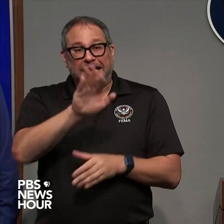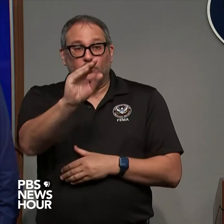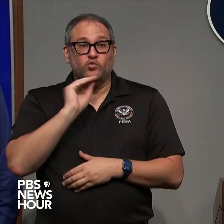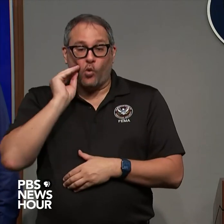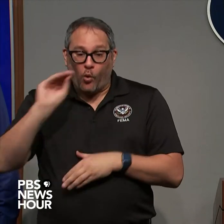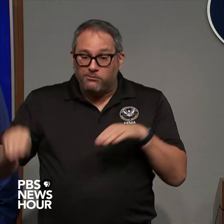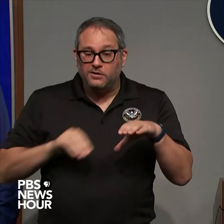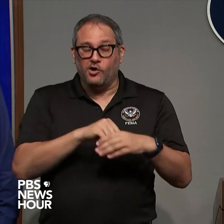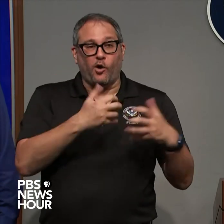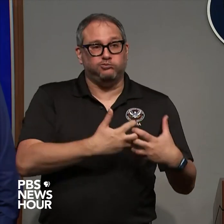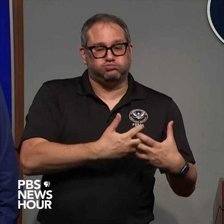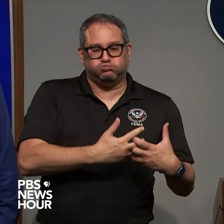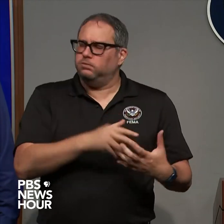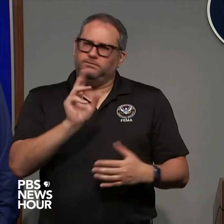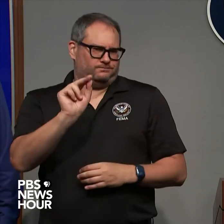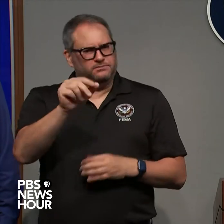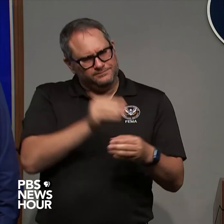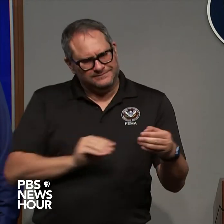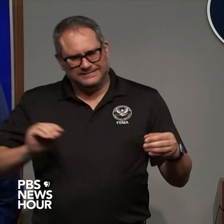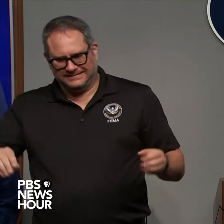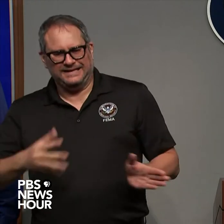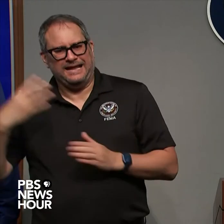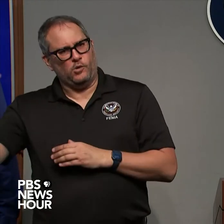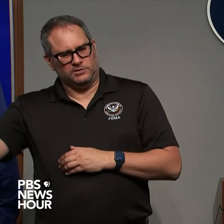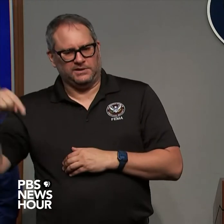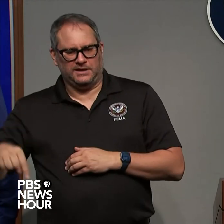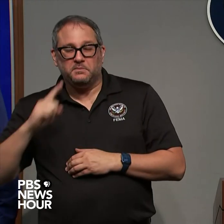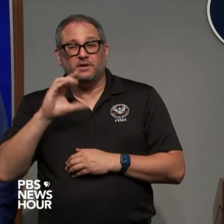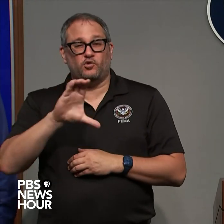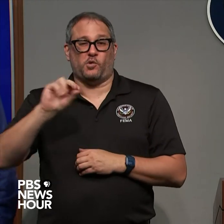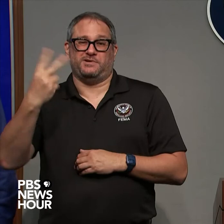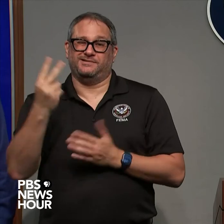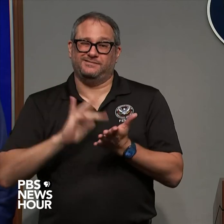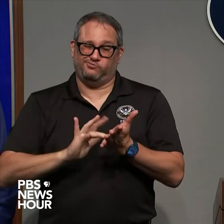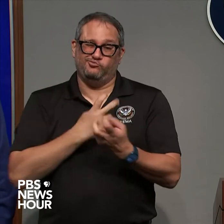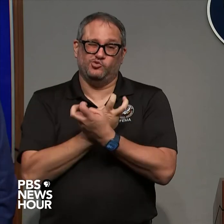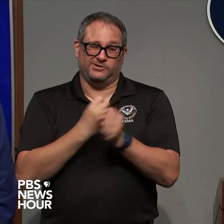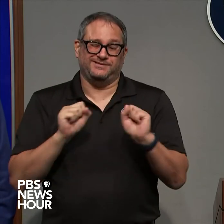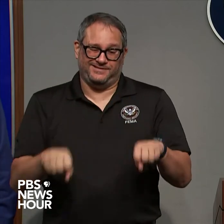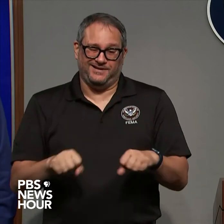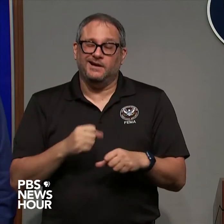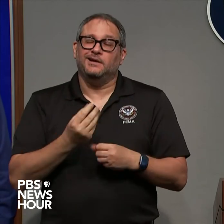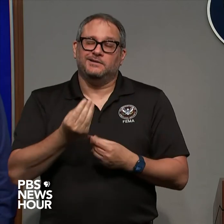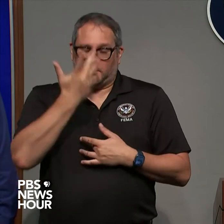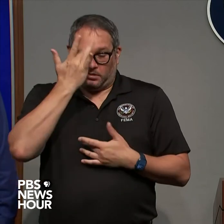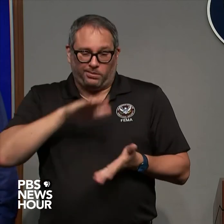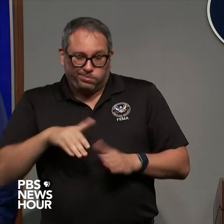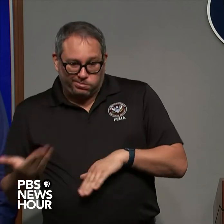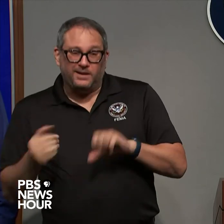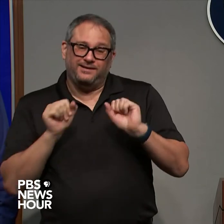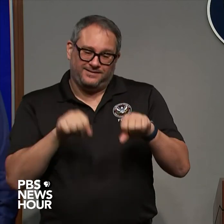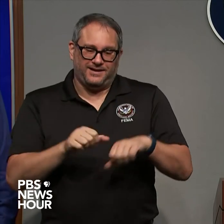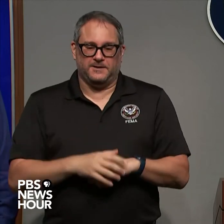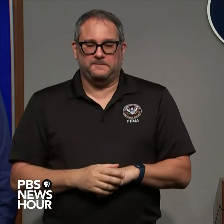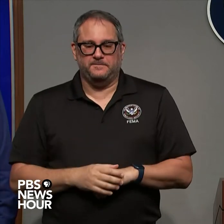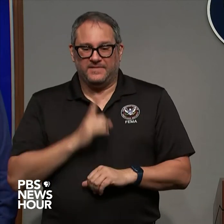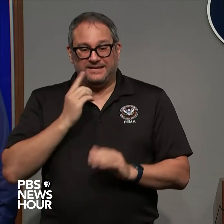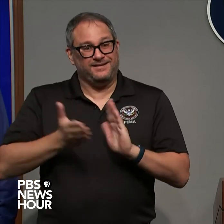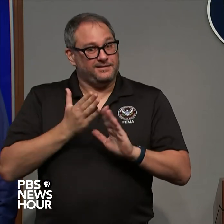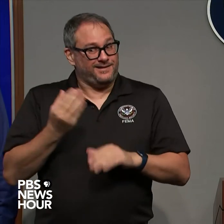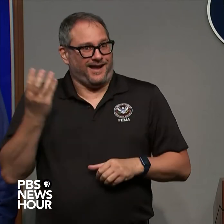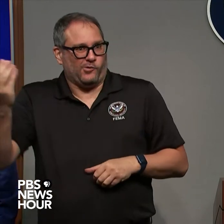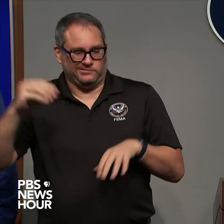are lost each year due to carbon monoxide poisoning and it's incredibly important that you only run generators outdoors